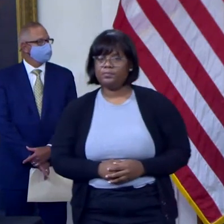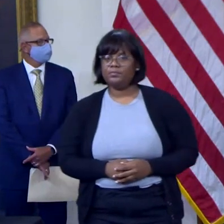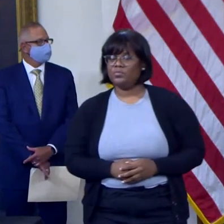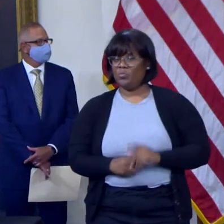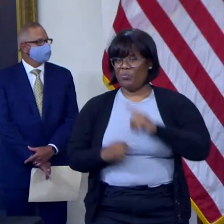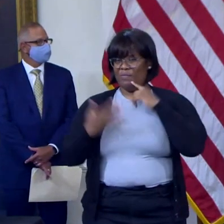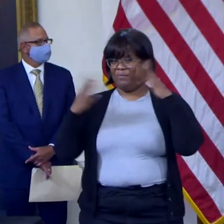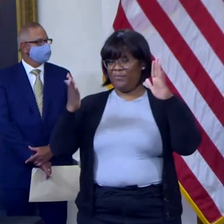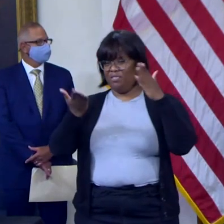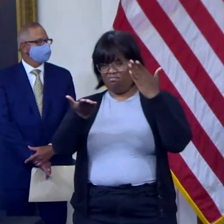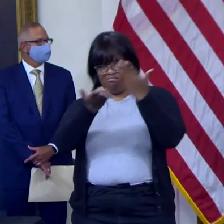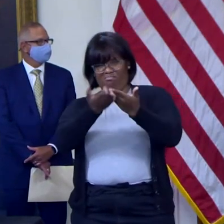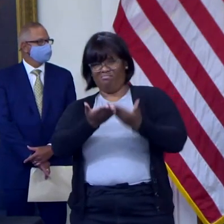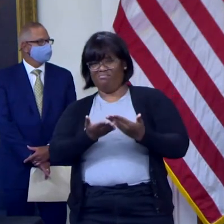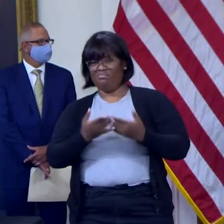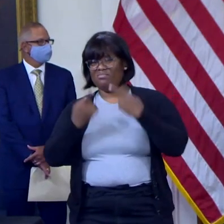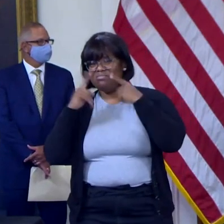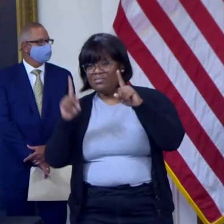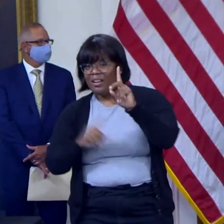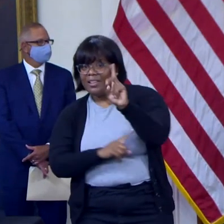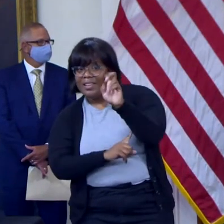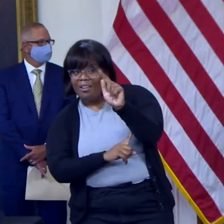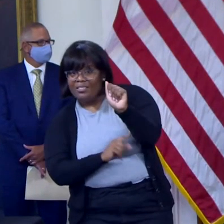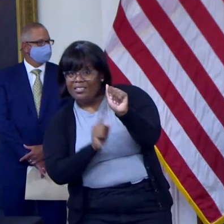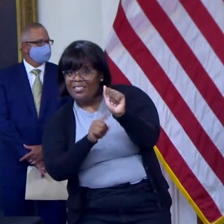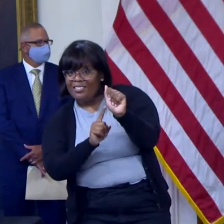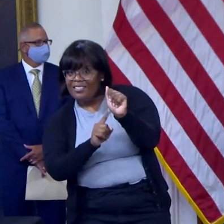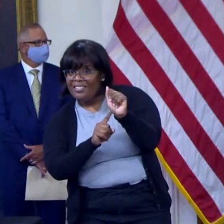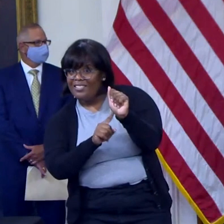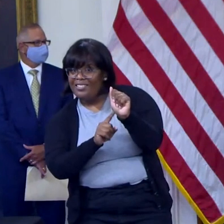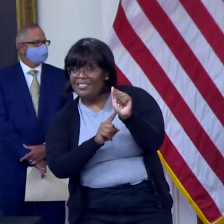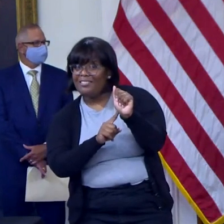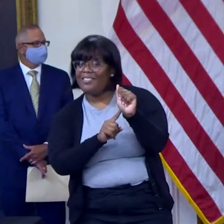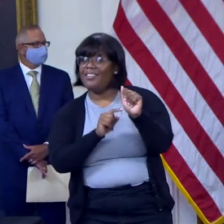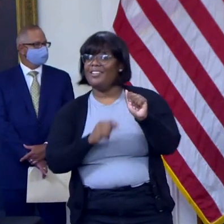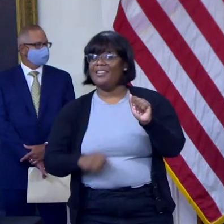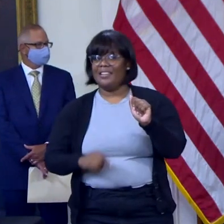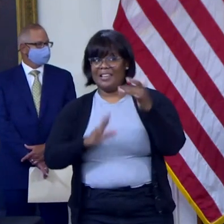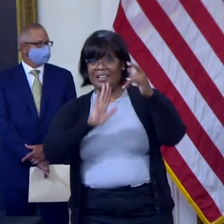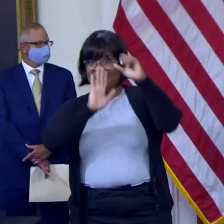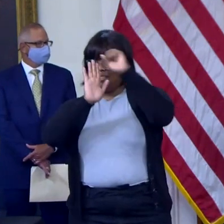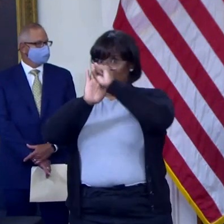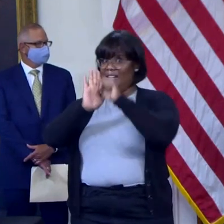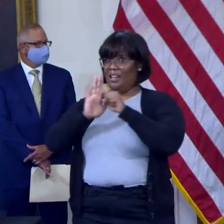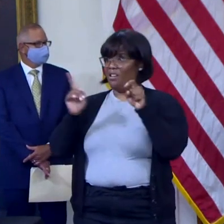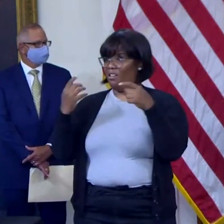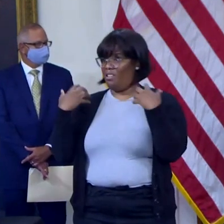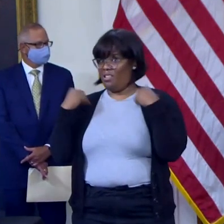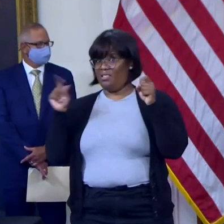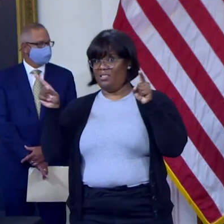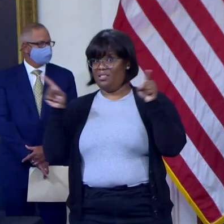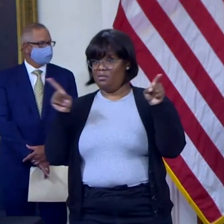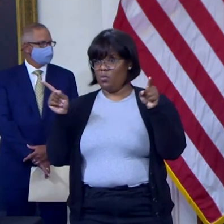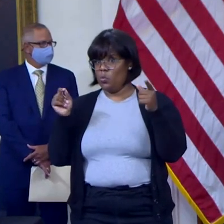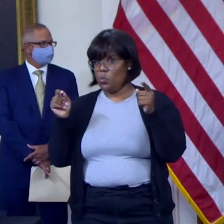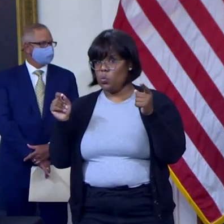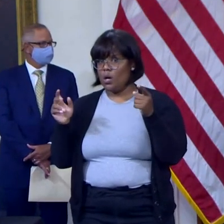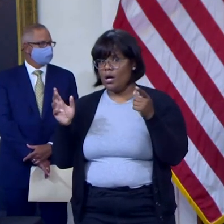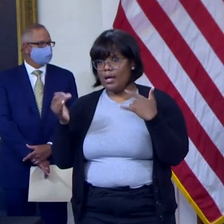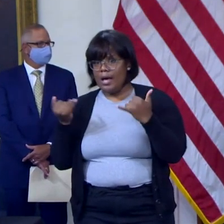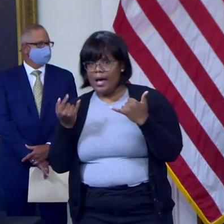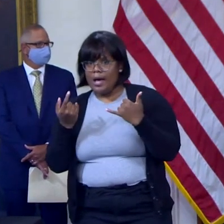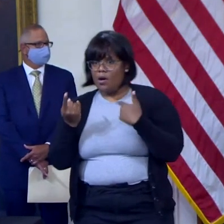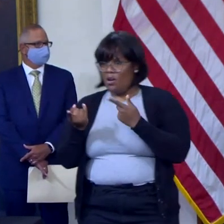against the delta variant, and state health officials are strongly recommending a much wider utilization of them for any